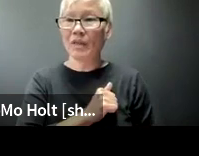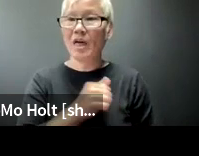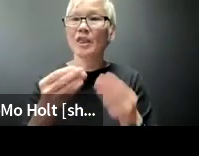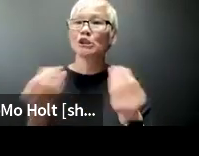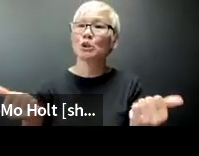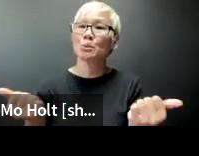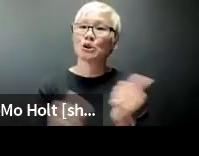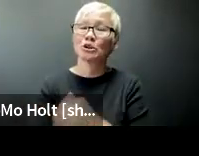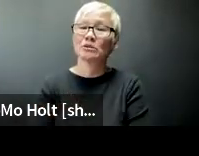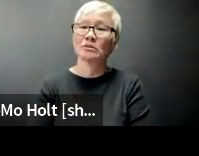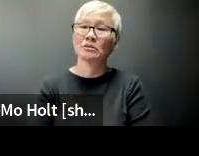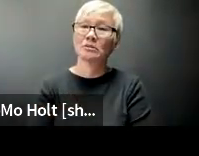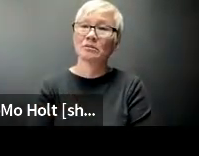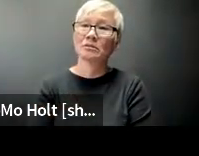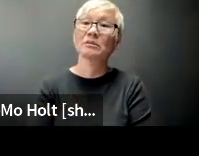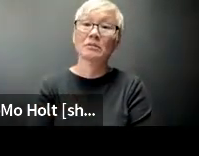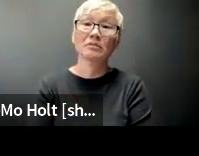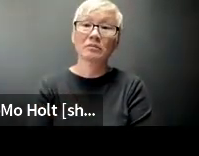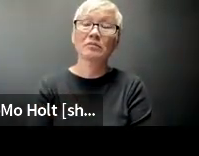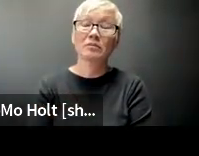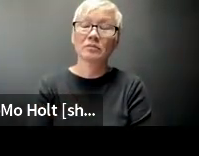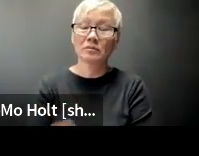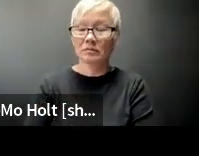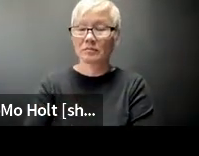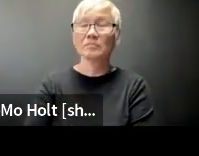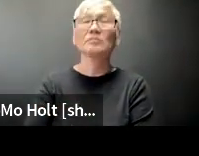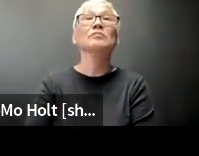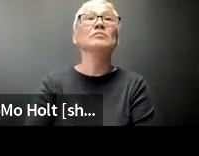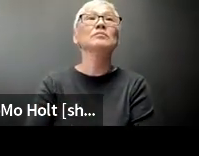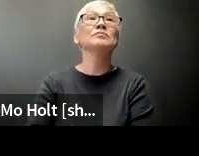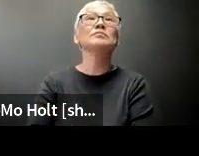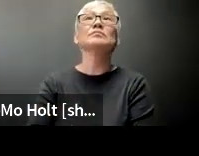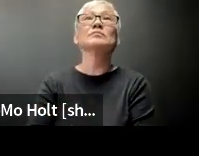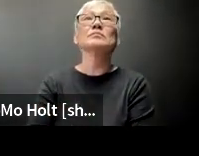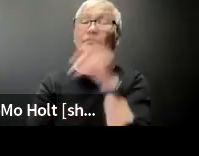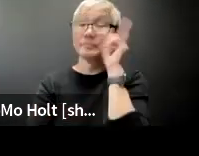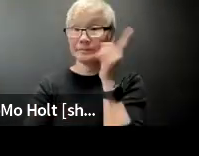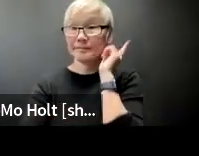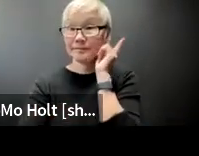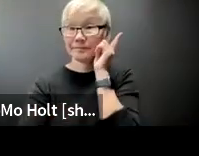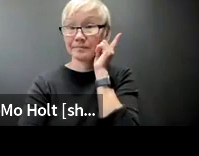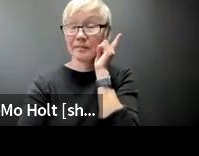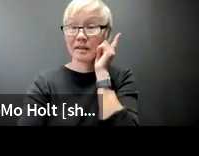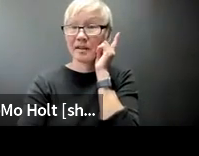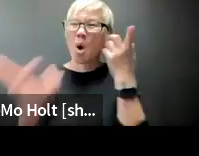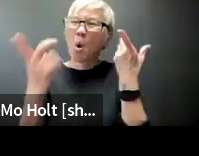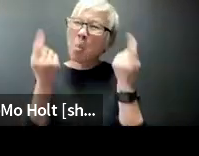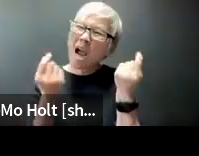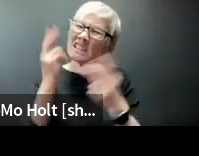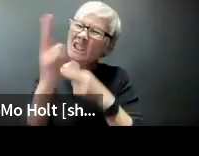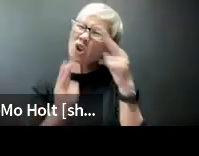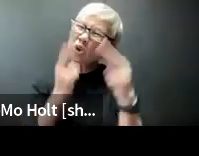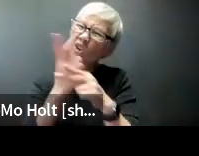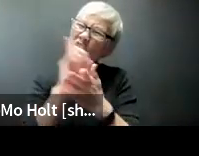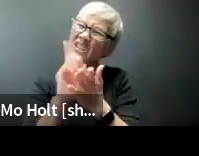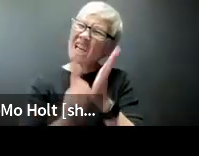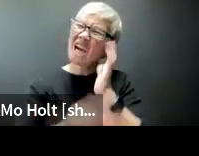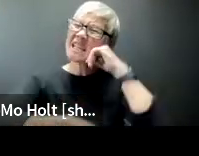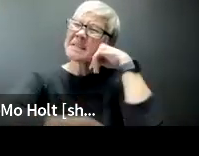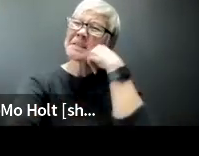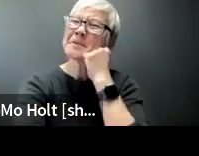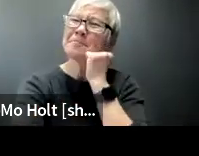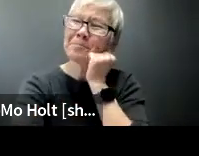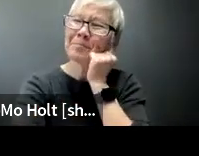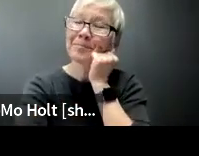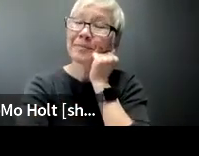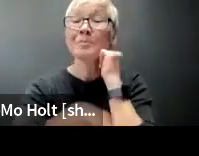folks to design for us no we need to design for ourselves that's the solution so what